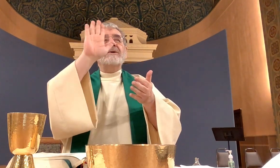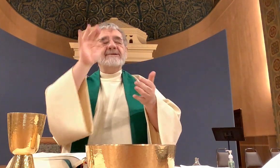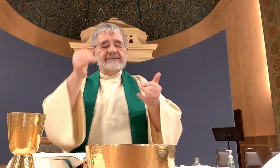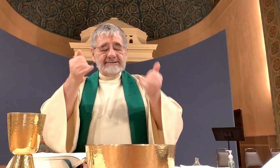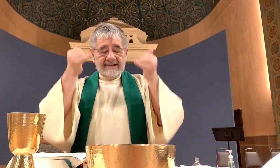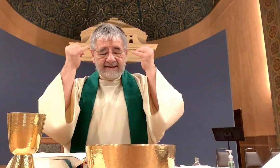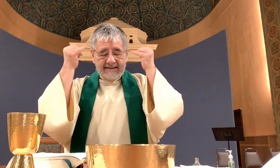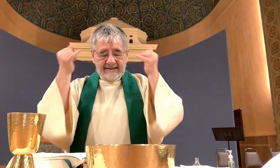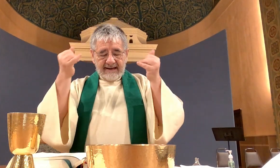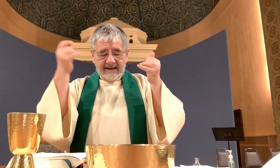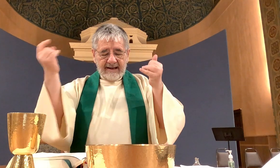forever